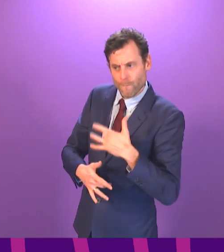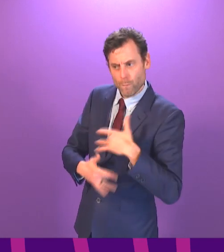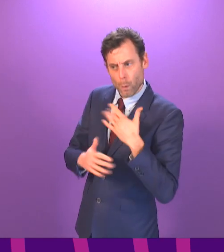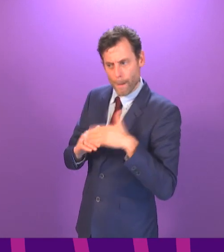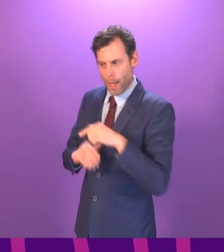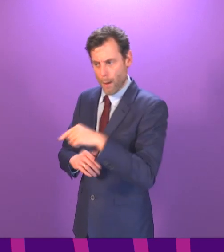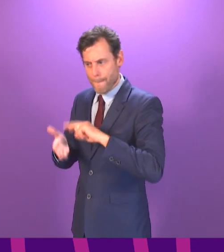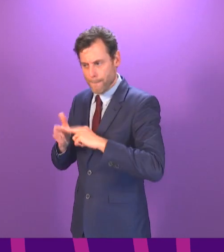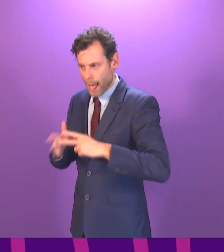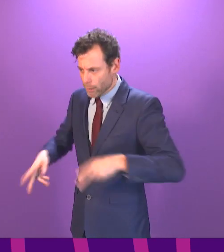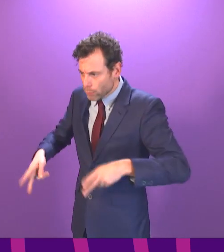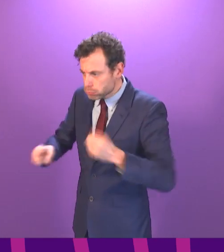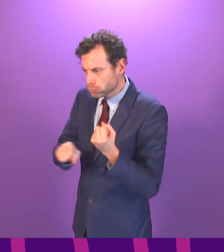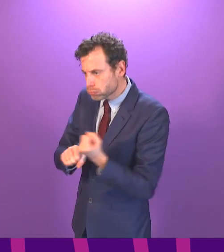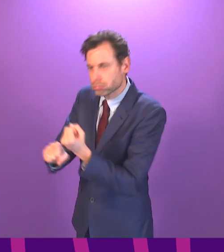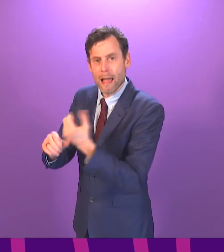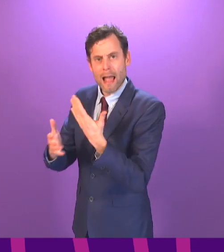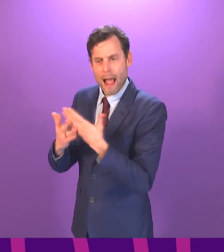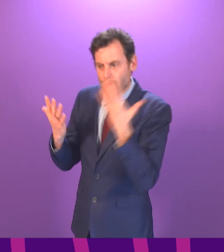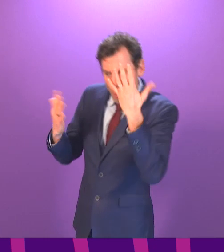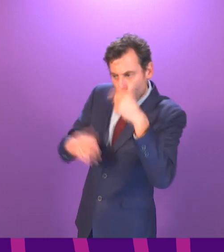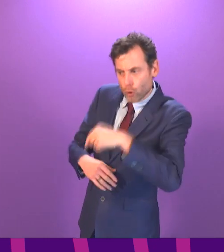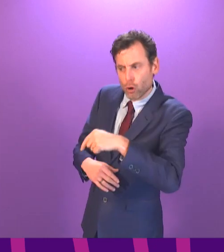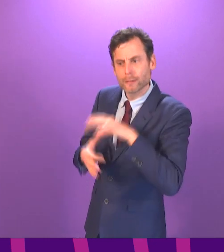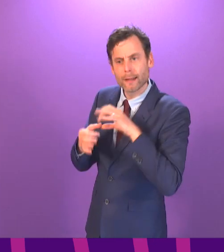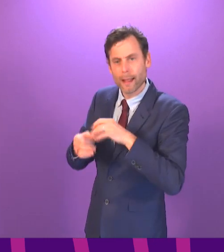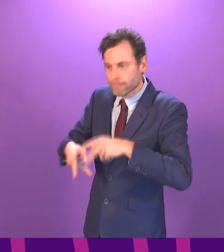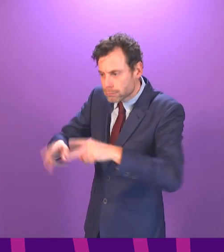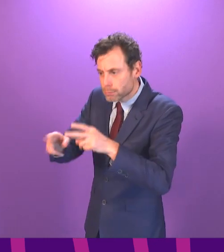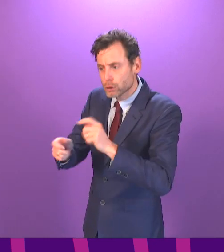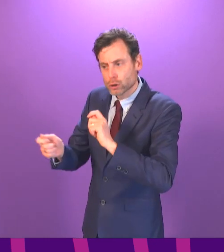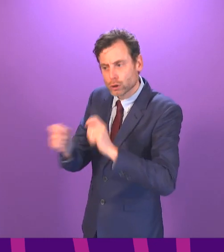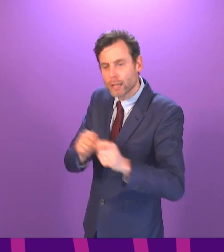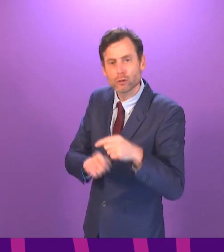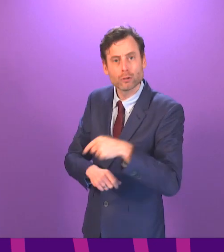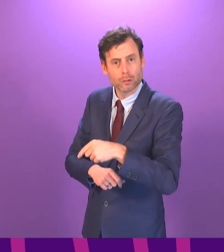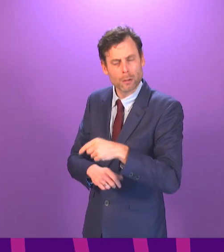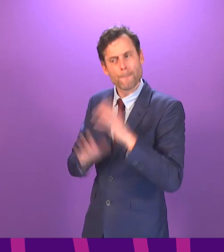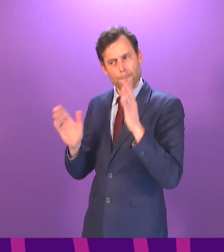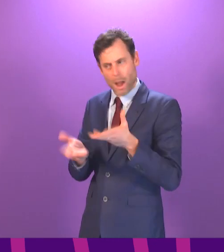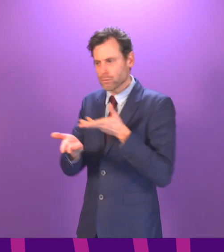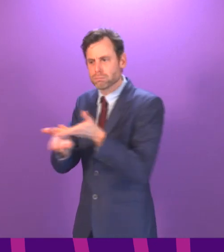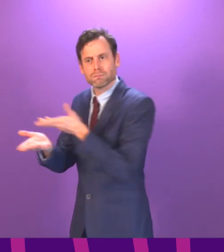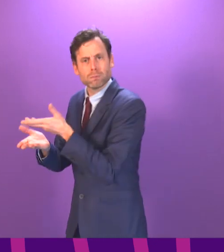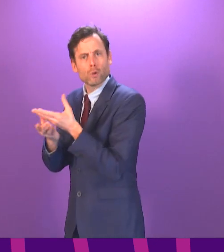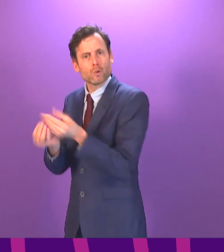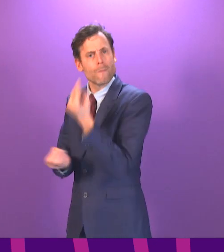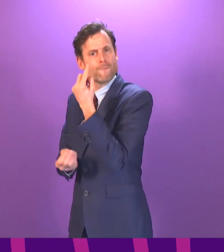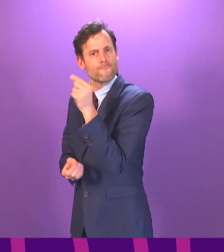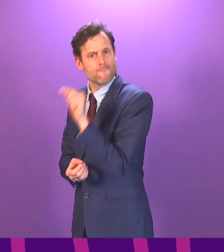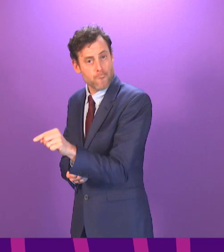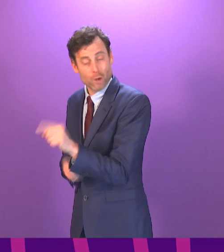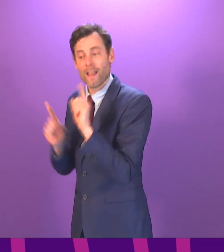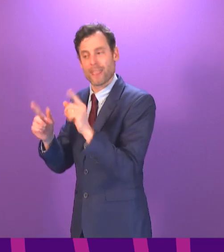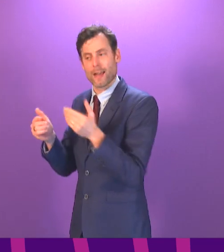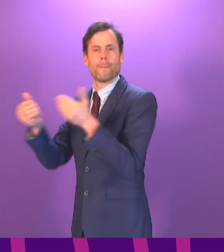objections or concerns are taken into account and where possible addressed. Clearly as is the case on almost every facet of life right